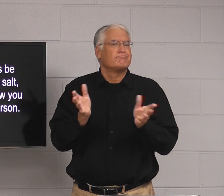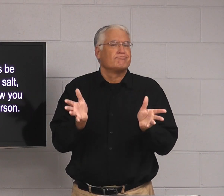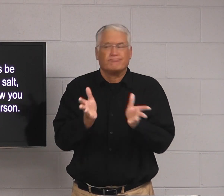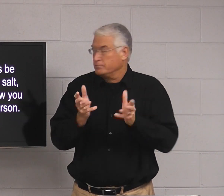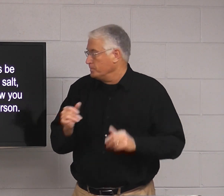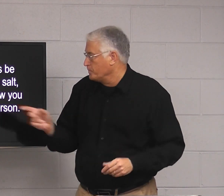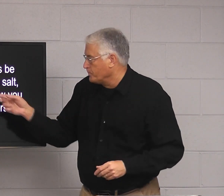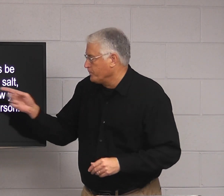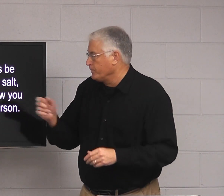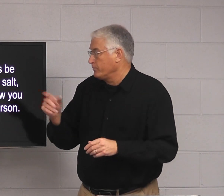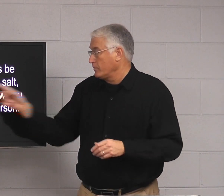gentle, encouraging.